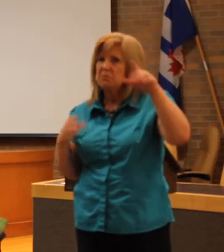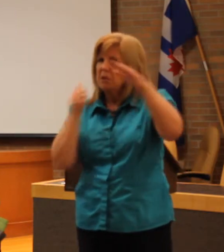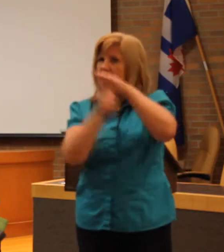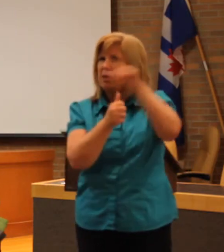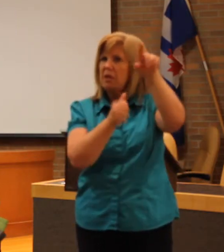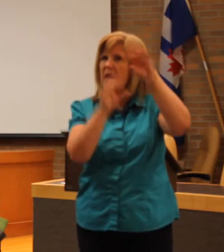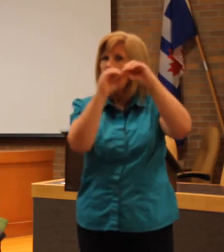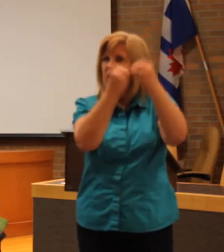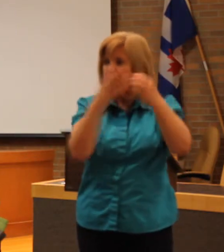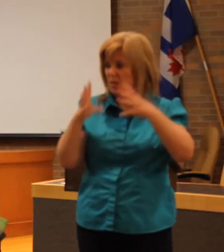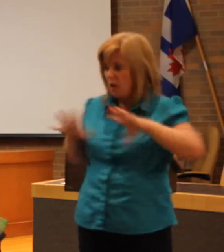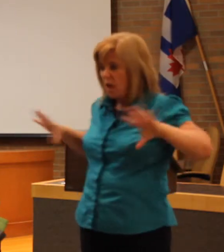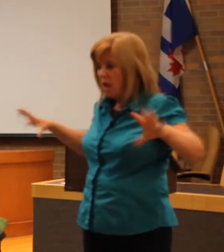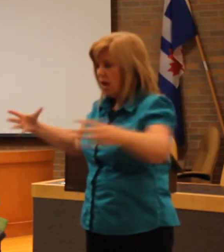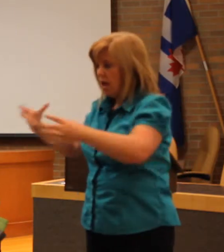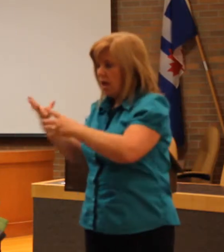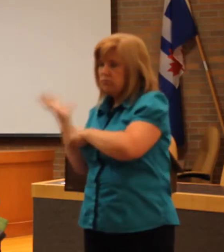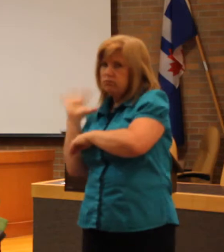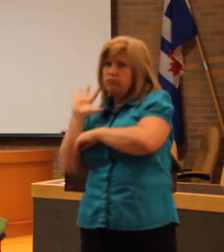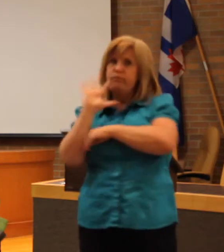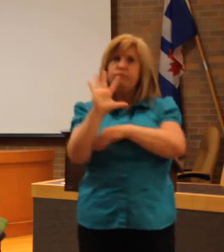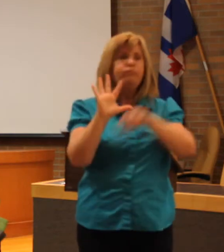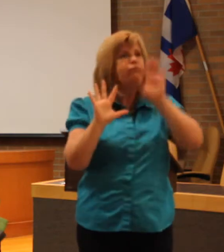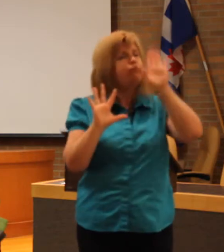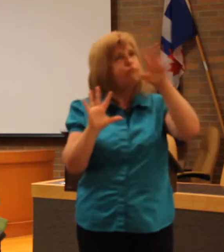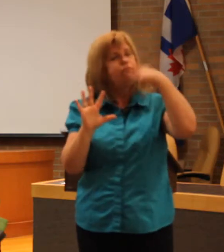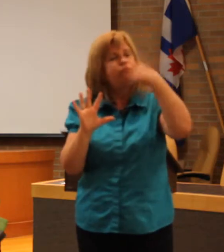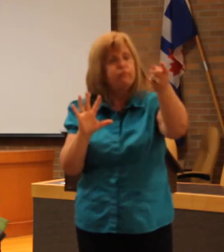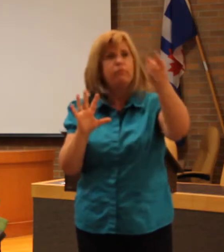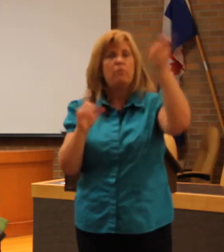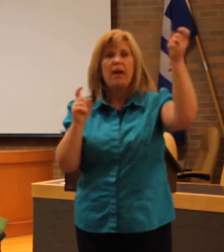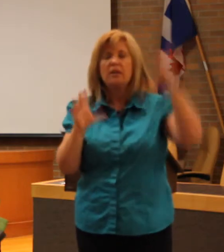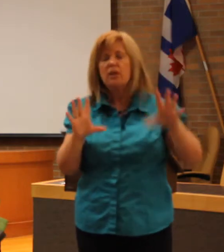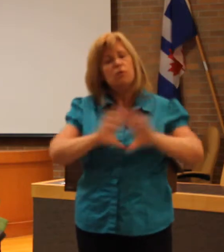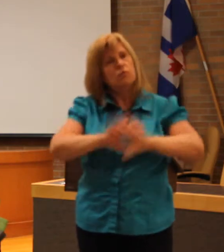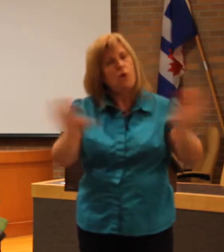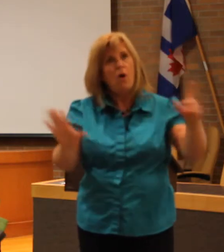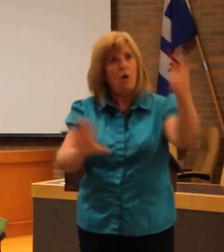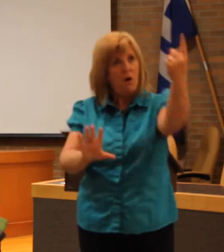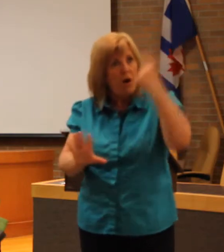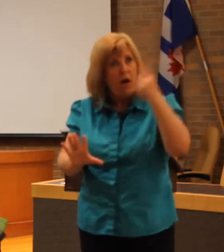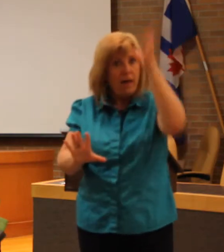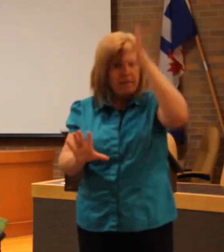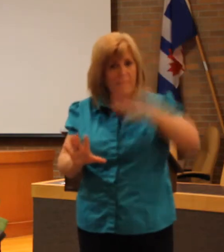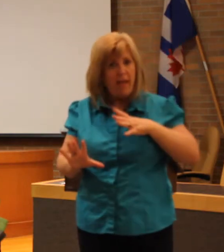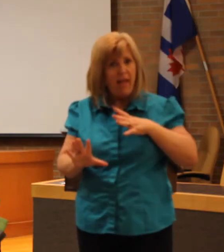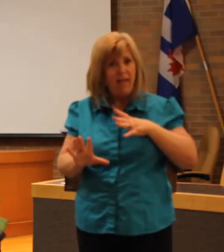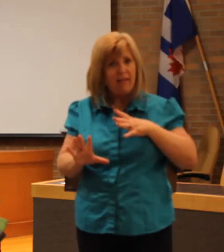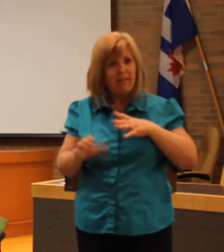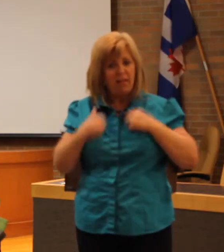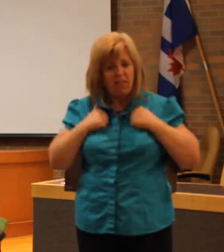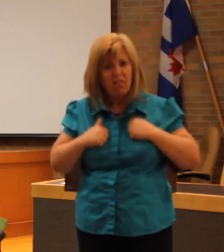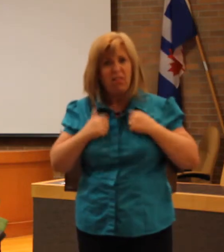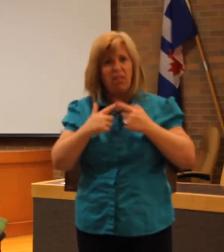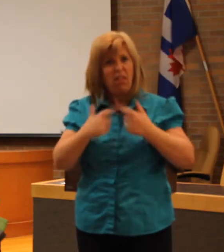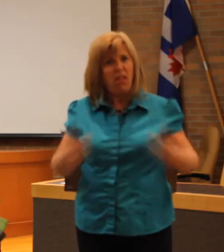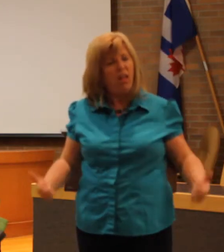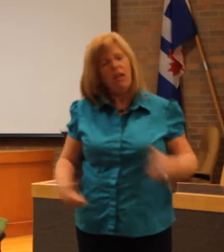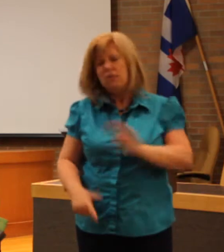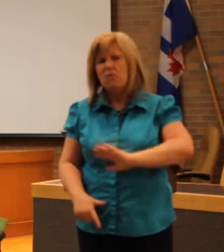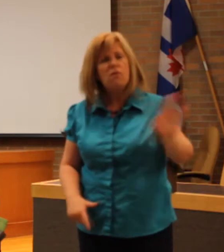coming together, to tell the manager that no, we object to having males do our care. And again,